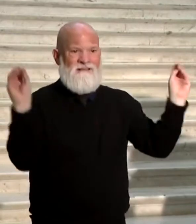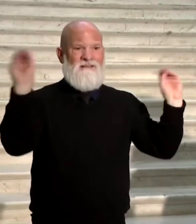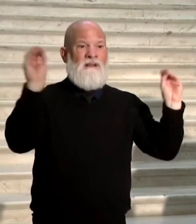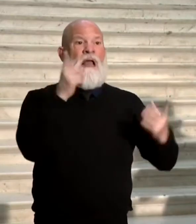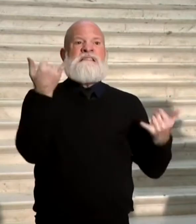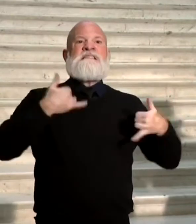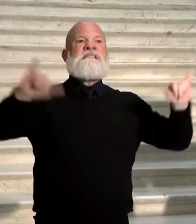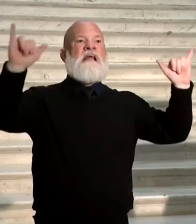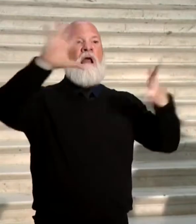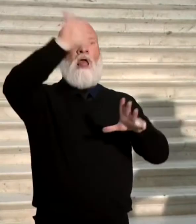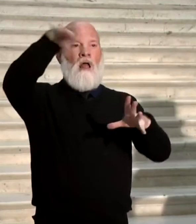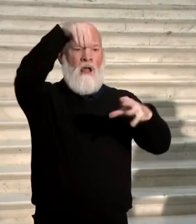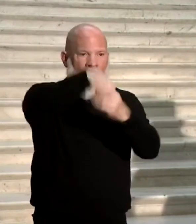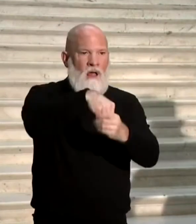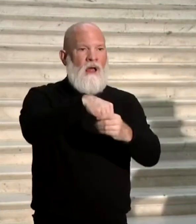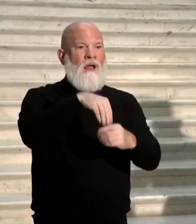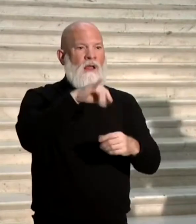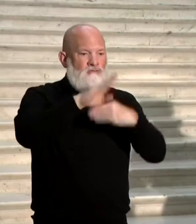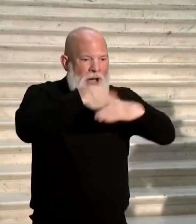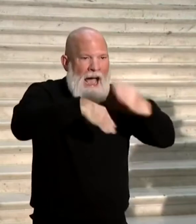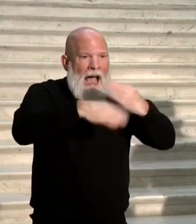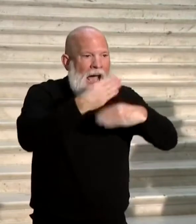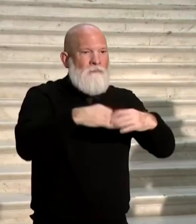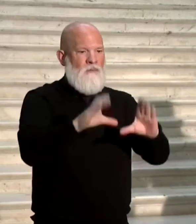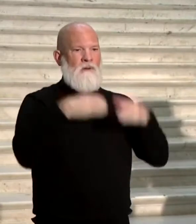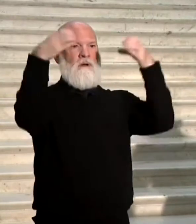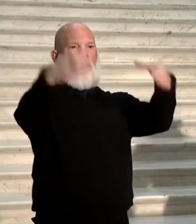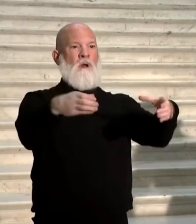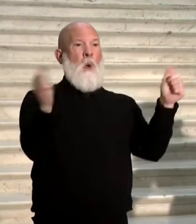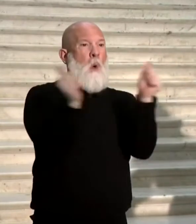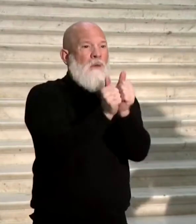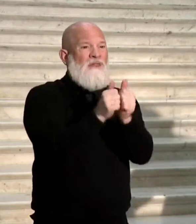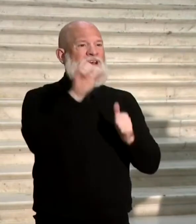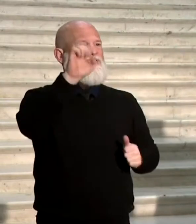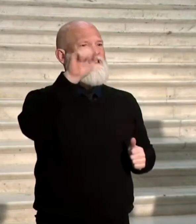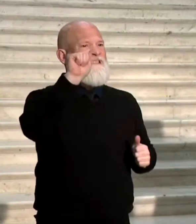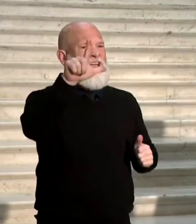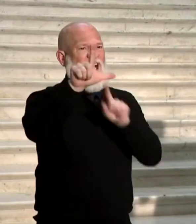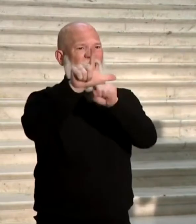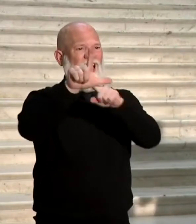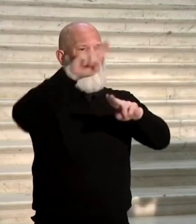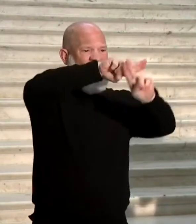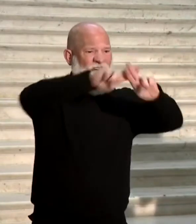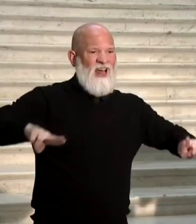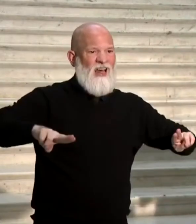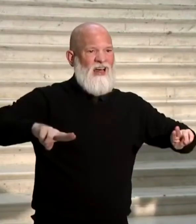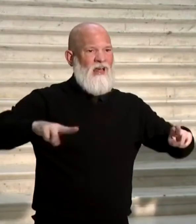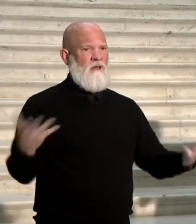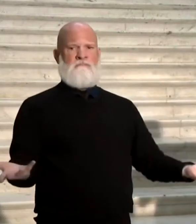boxes that are sealed. What can you do with them? They're sitting right there. Everybody saw them. Let's see,